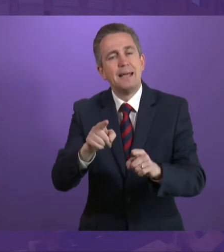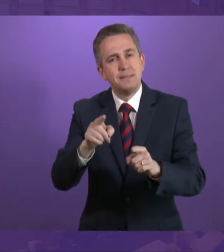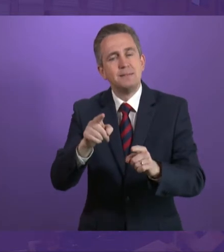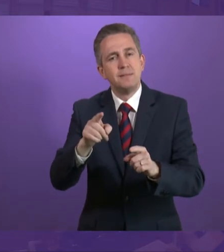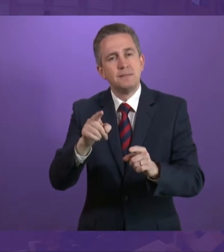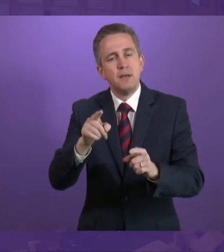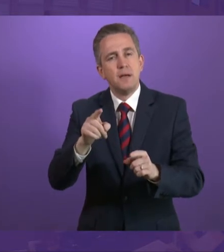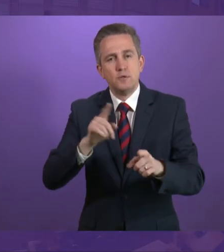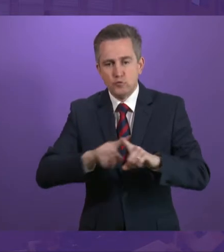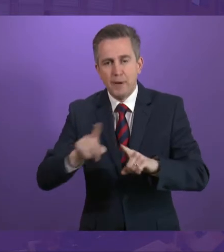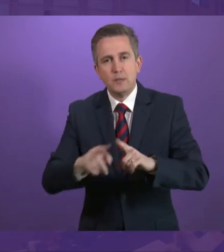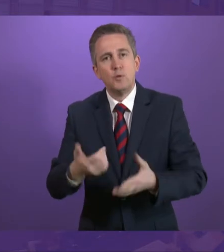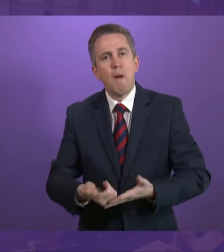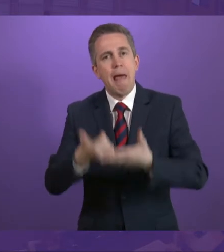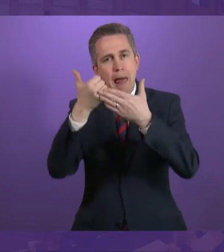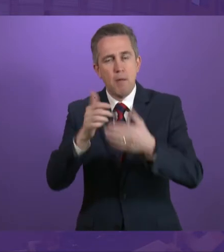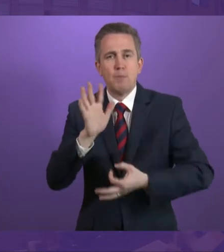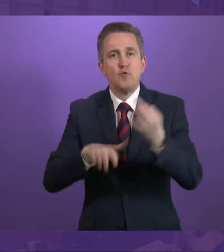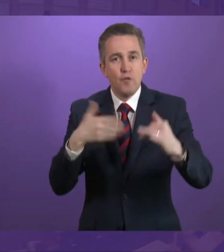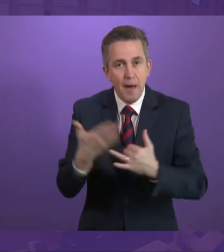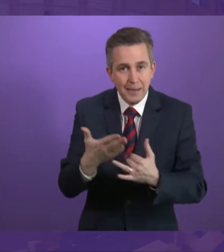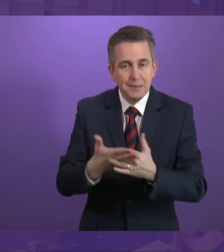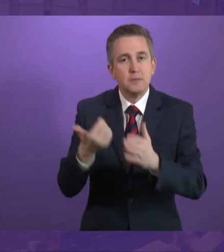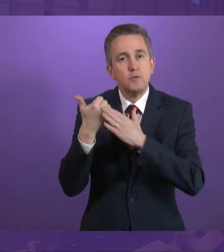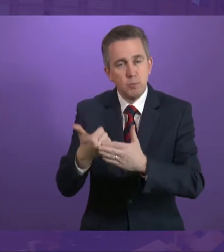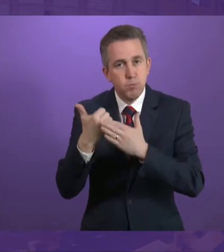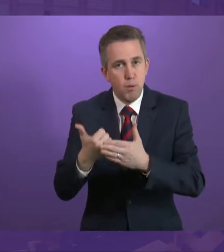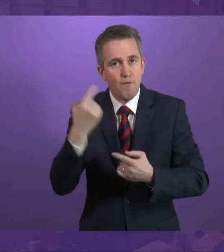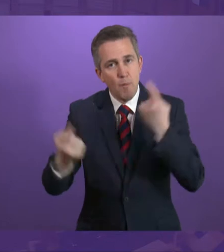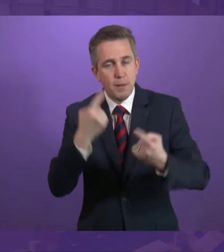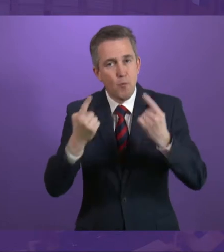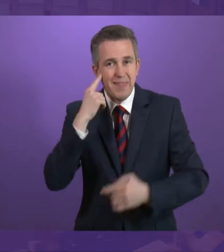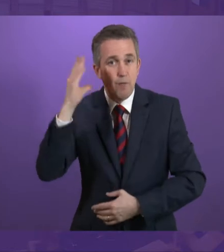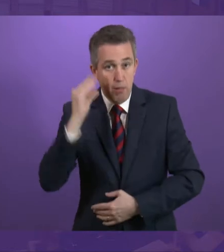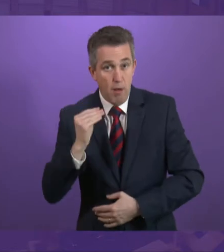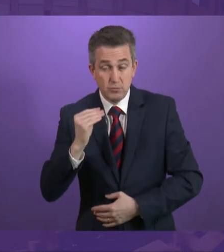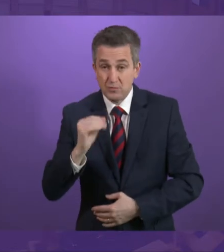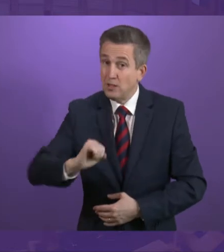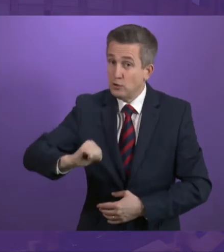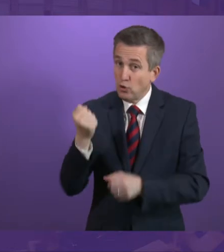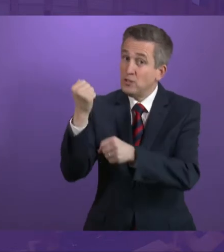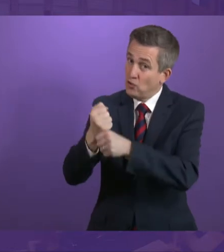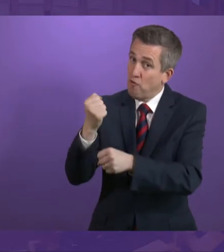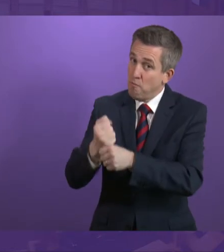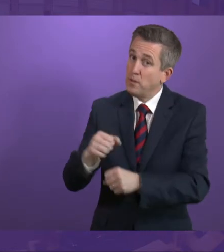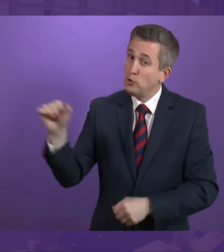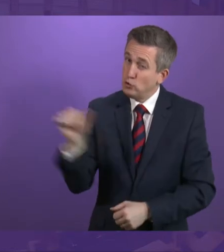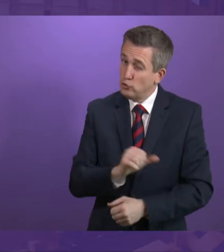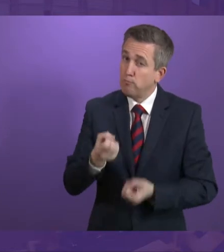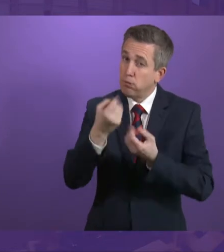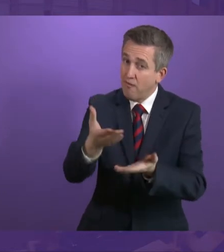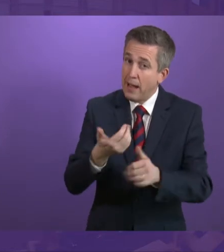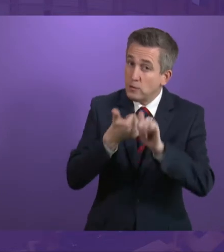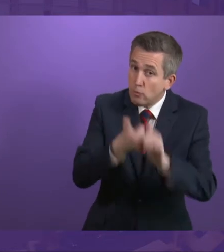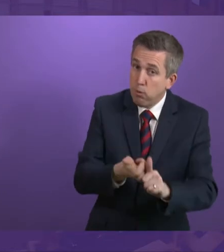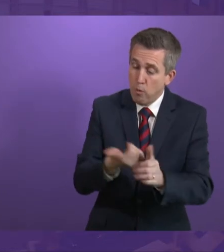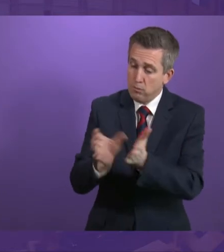their part in this process and what initiatives they will bring forward. Because Government have a duty to provide support, funding